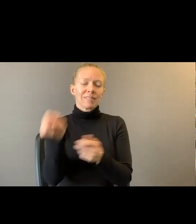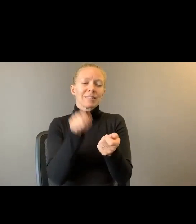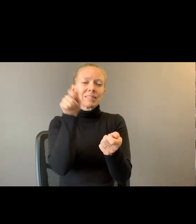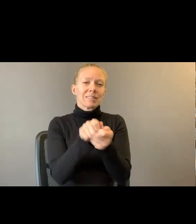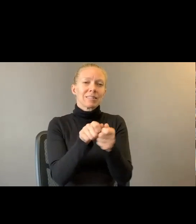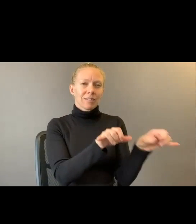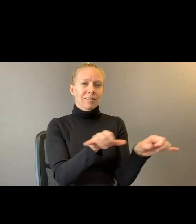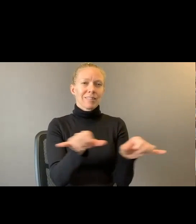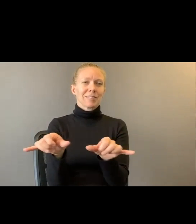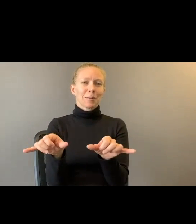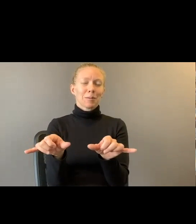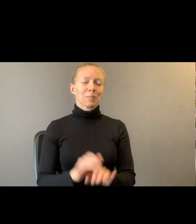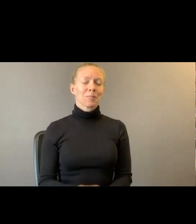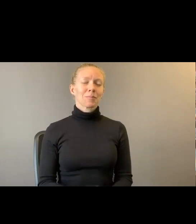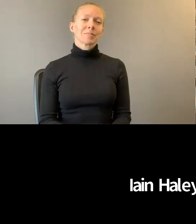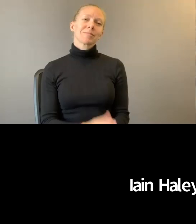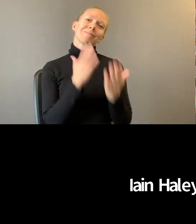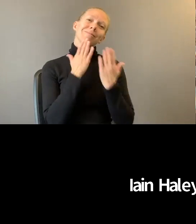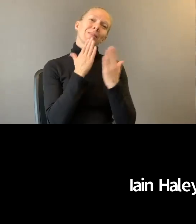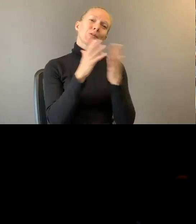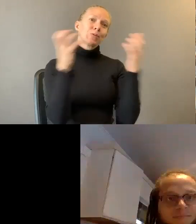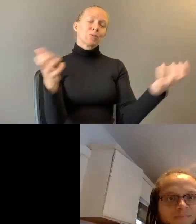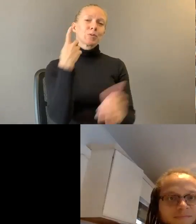Thank you all so much for being here and for listening.